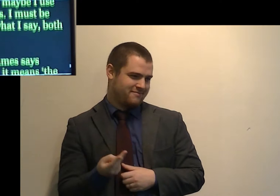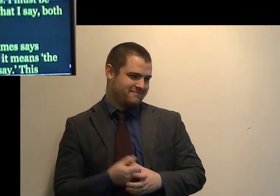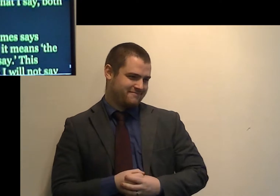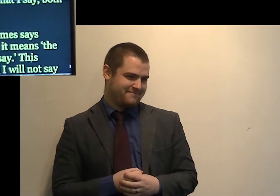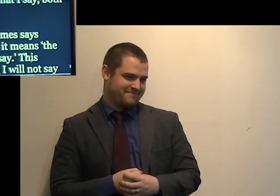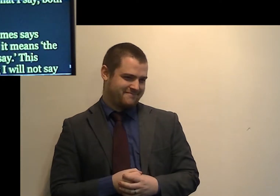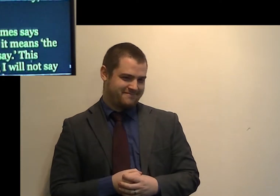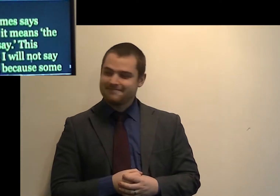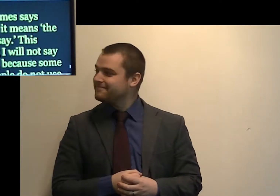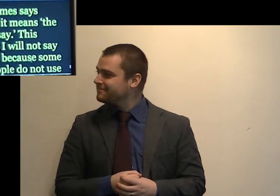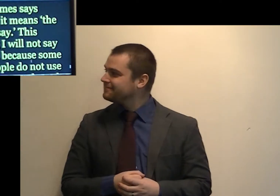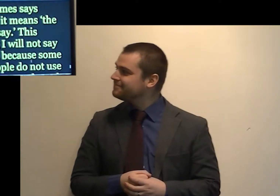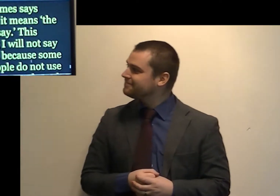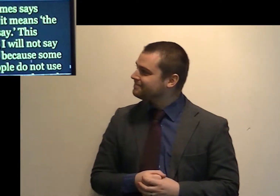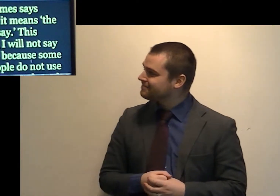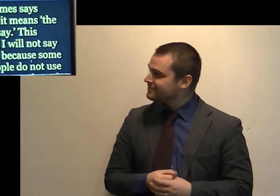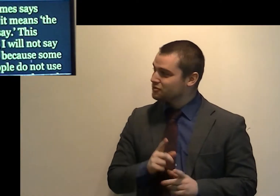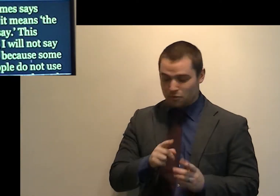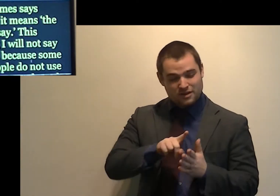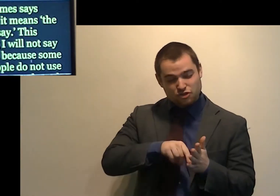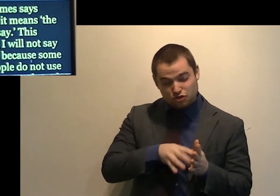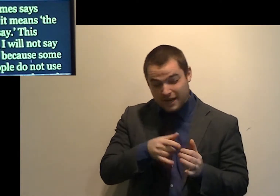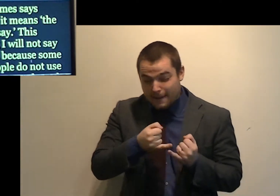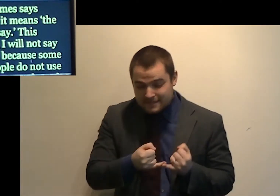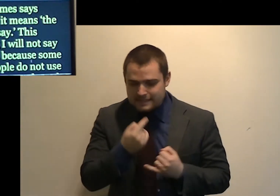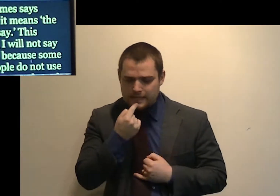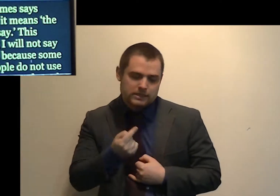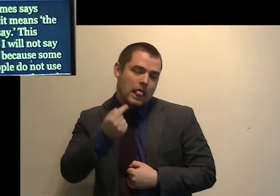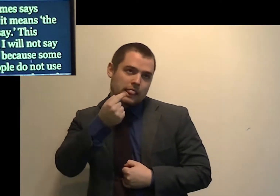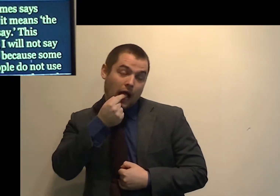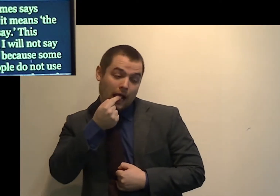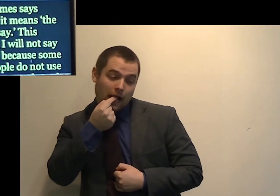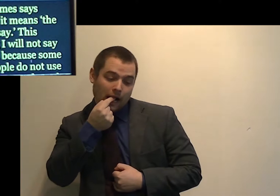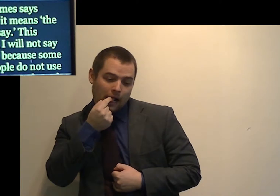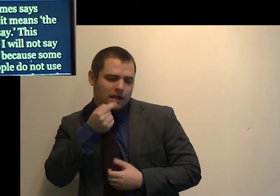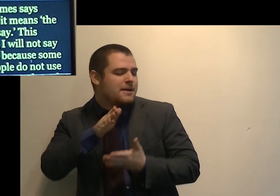When James says tongue, it means the words I say.